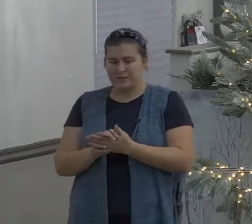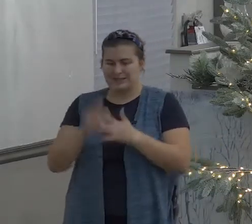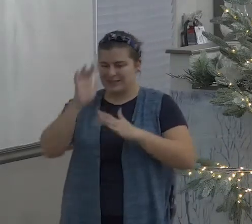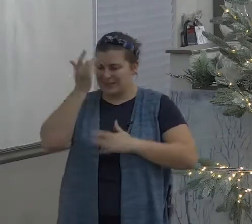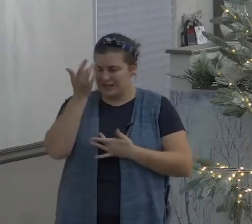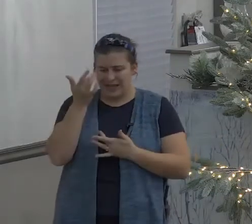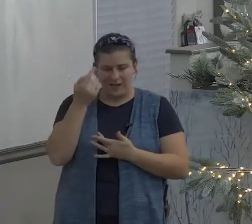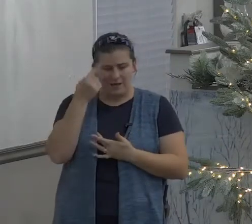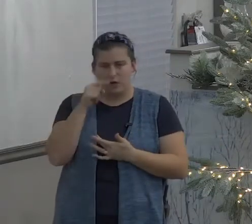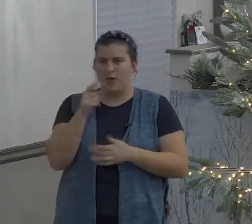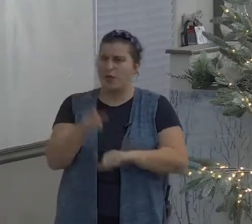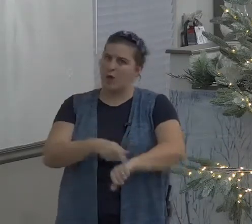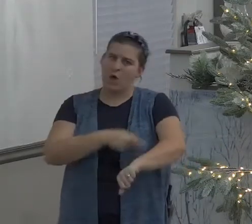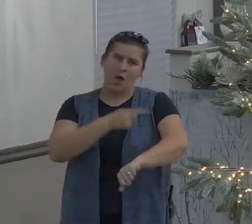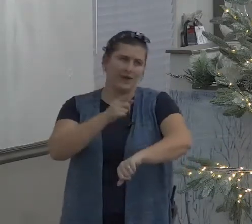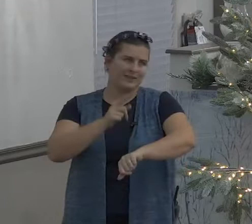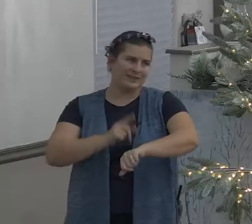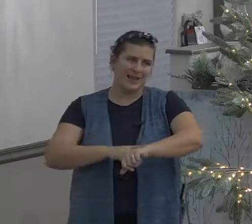sickness